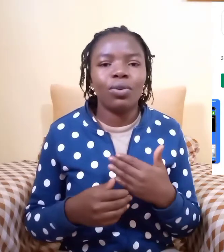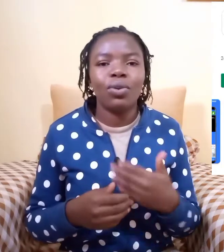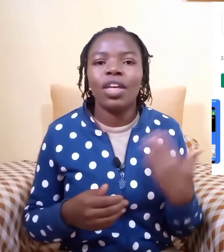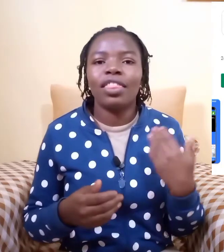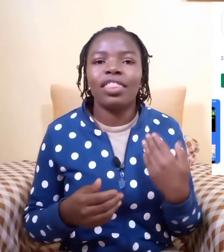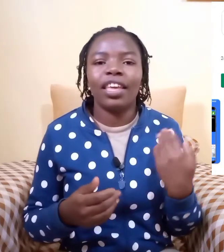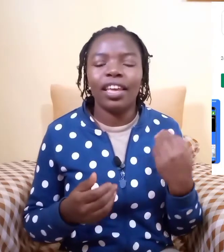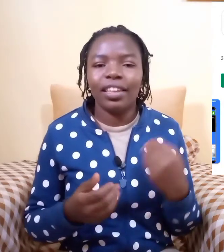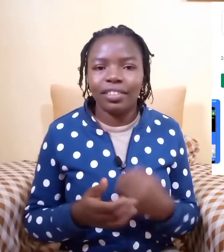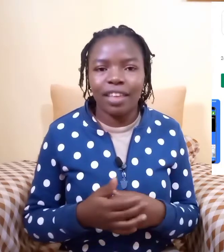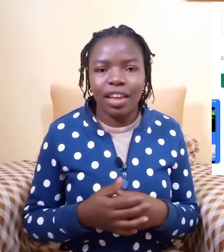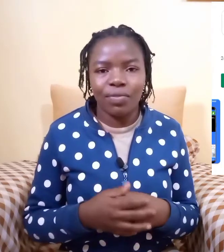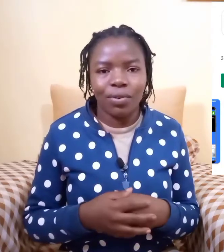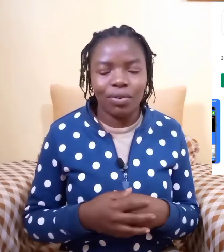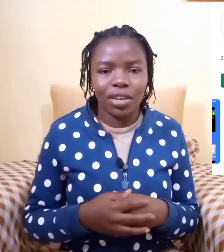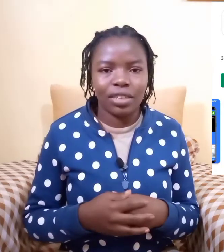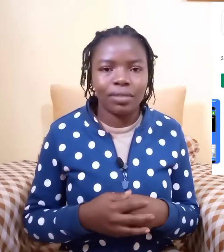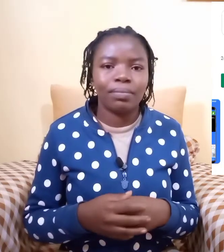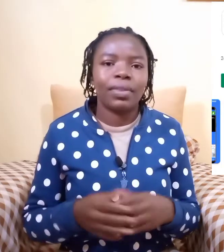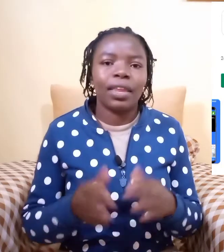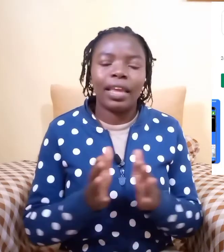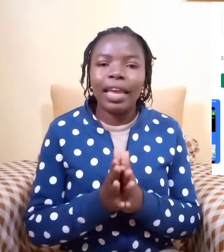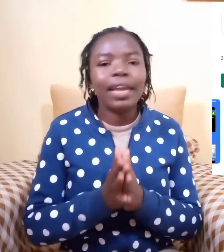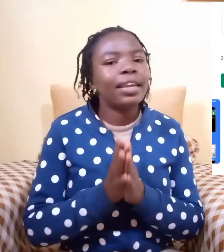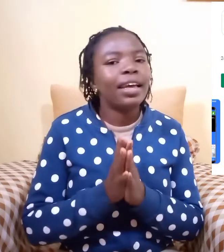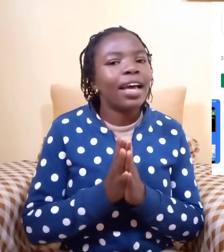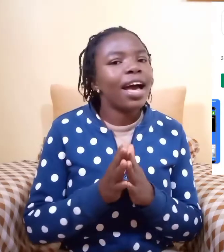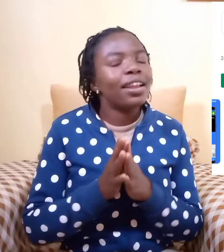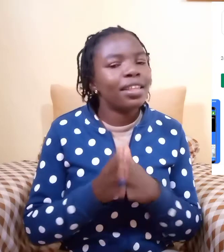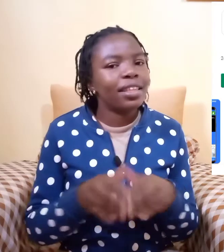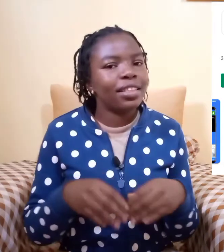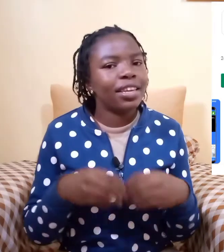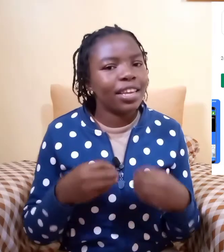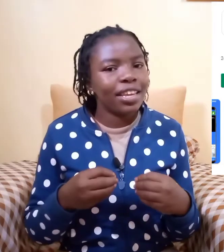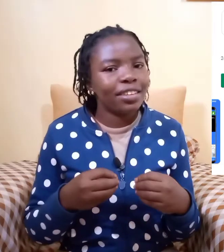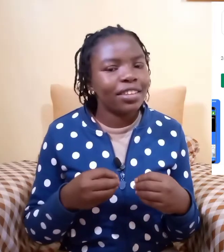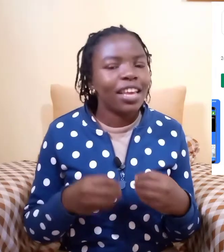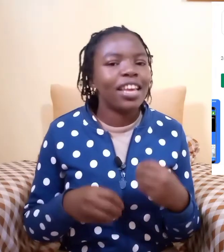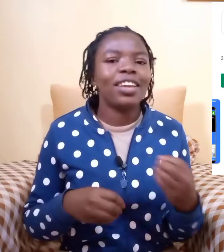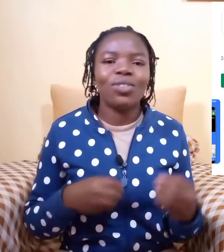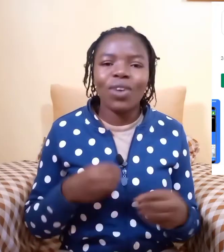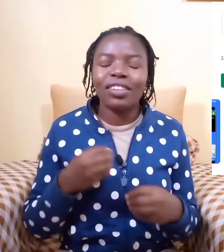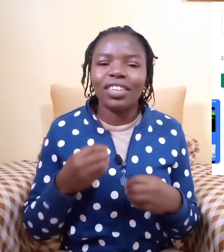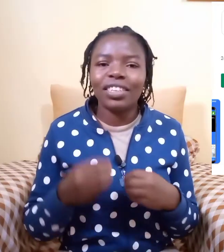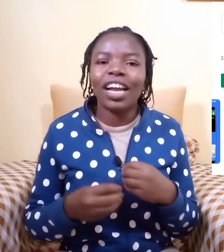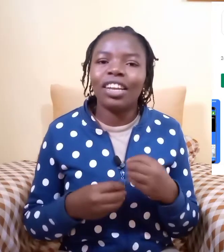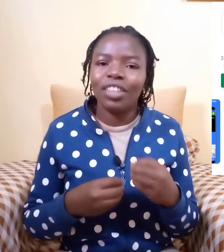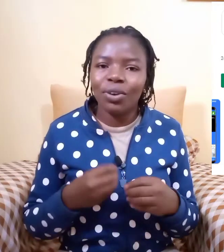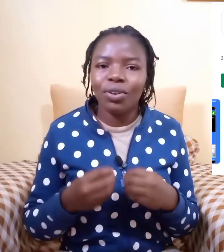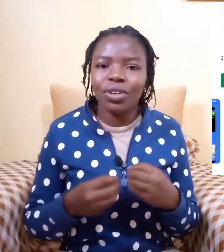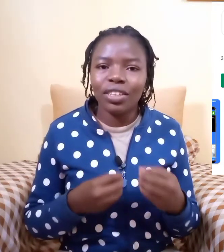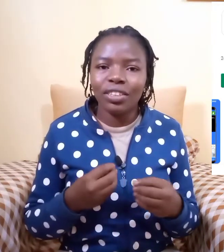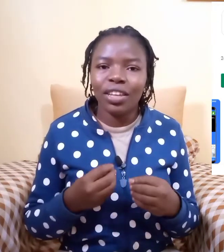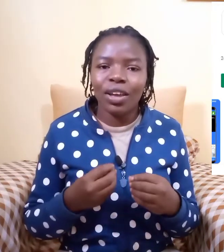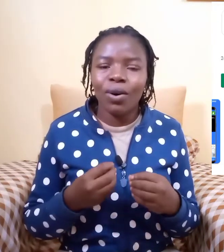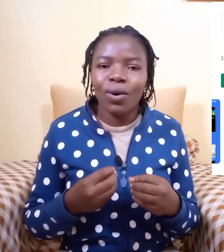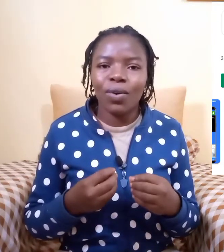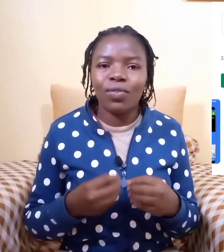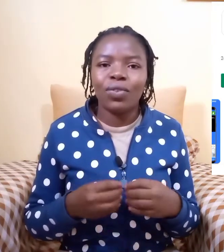you the sign for read and another thing is you can search categories of